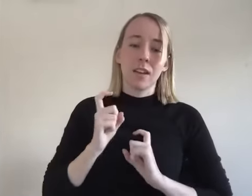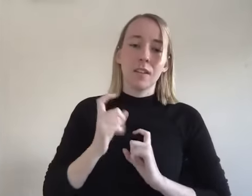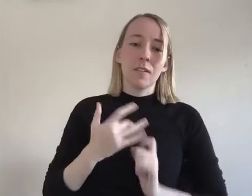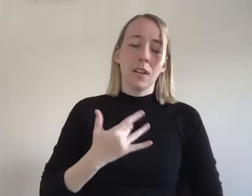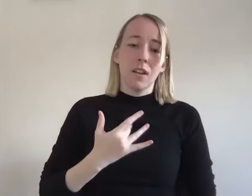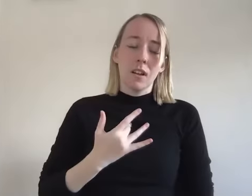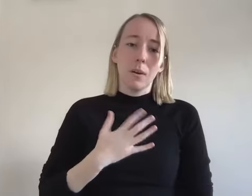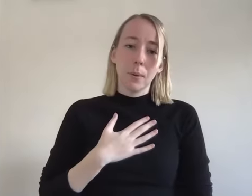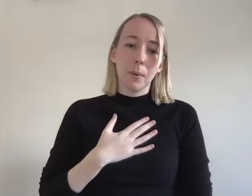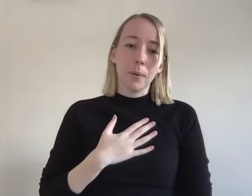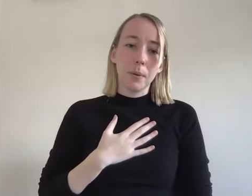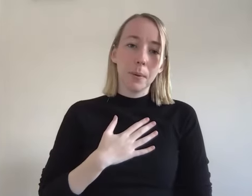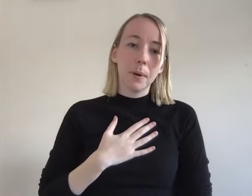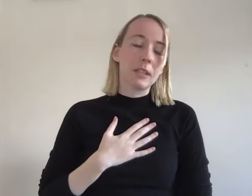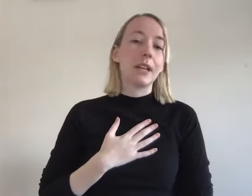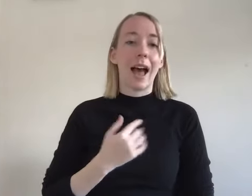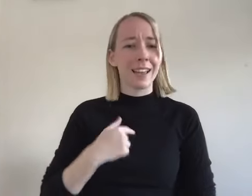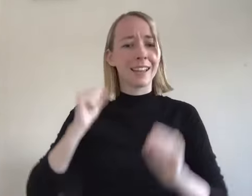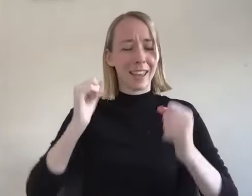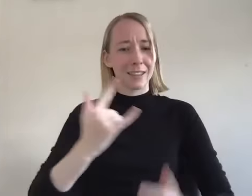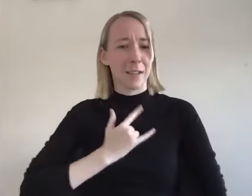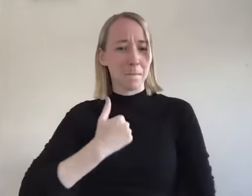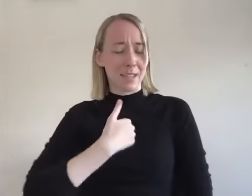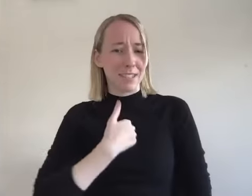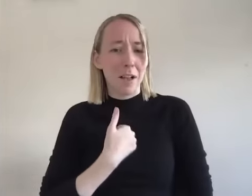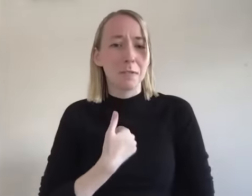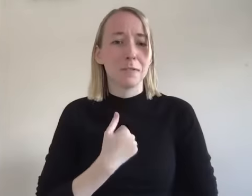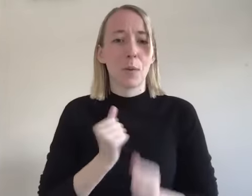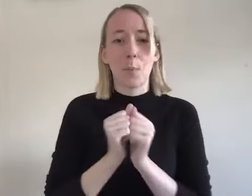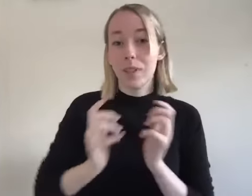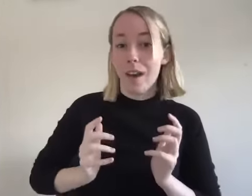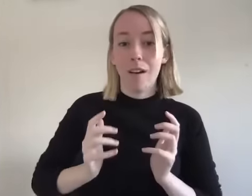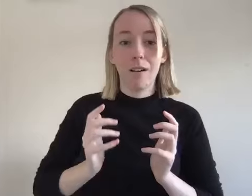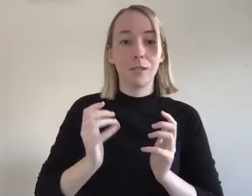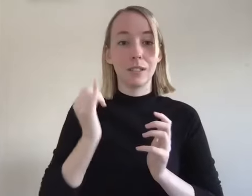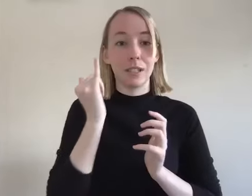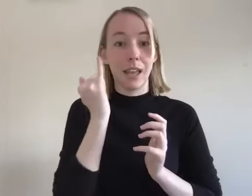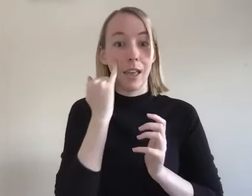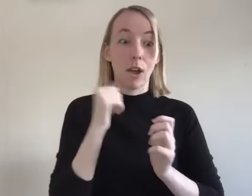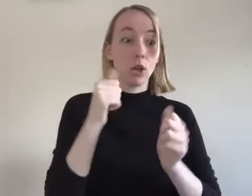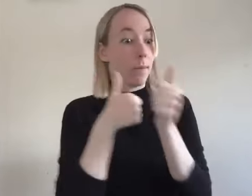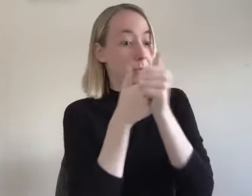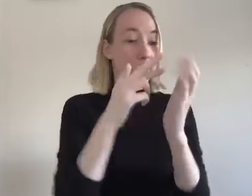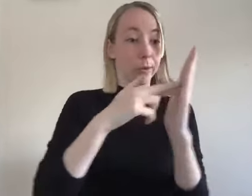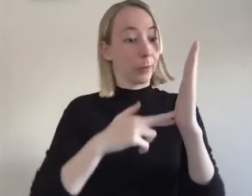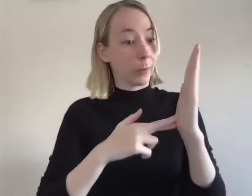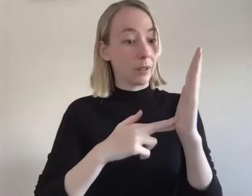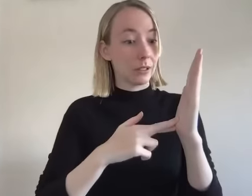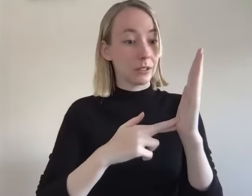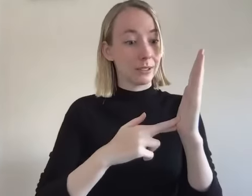gift to just be able to like love myself unconditionally without it being like if you didn't follow these rules you're going hell